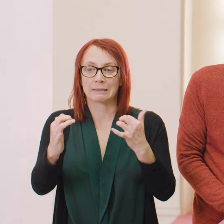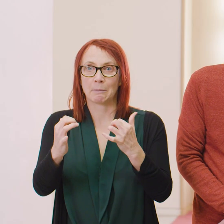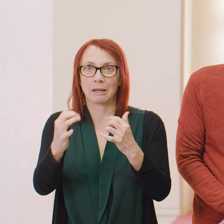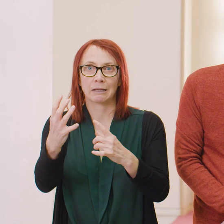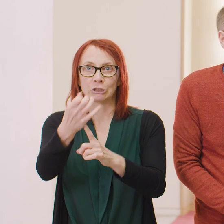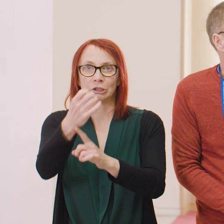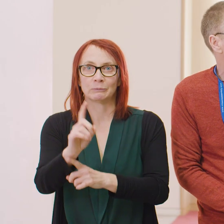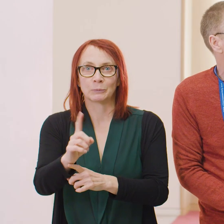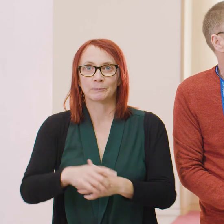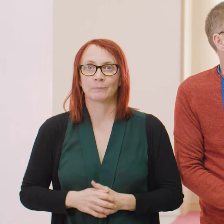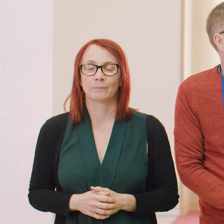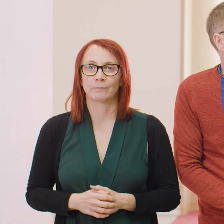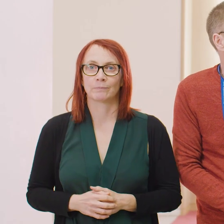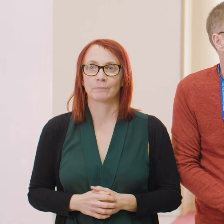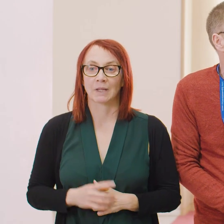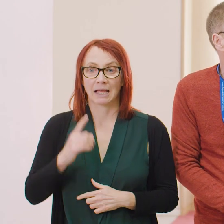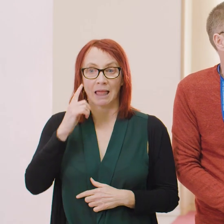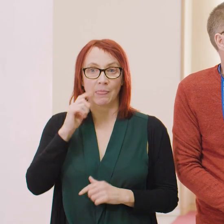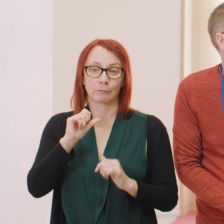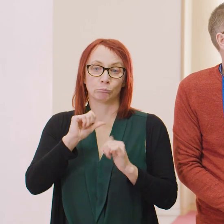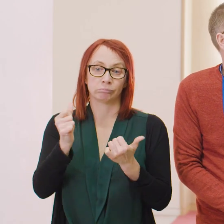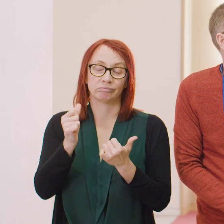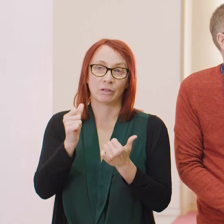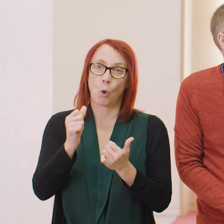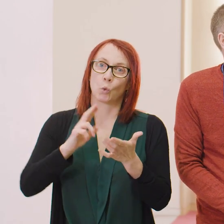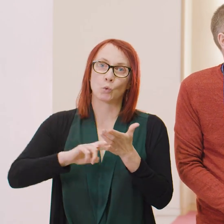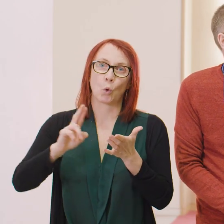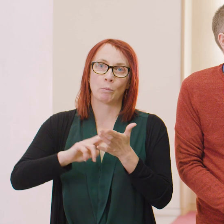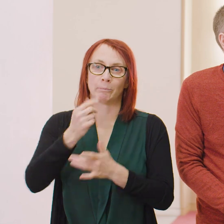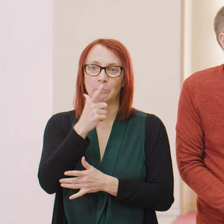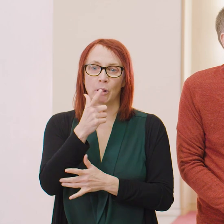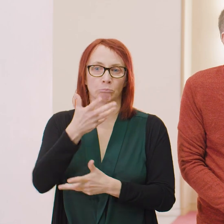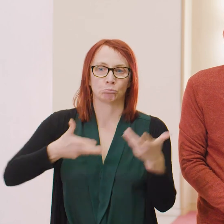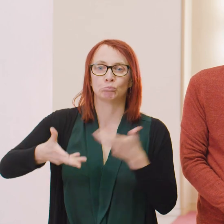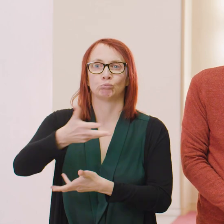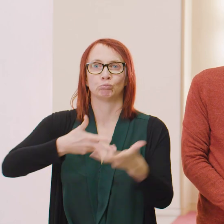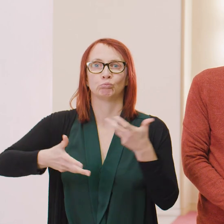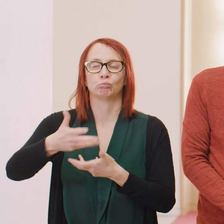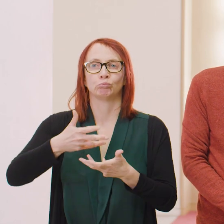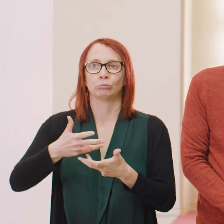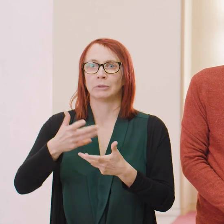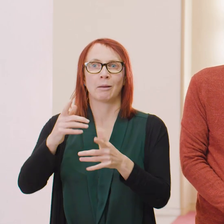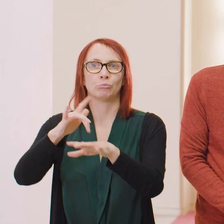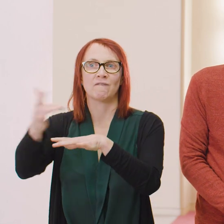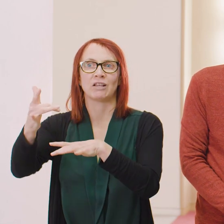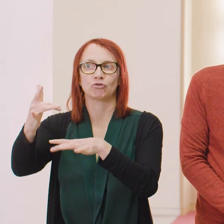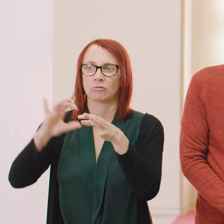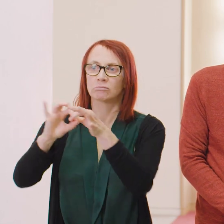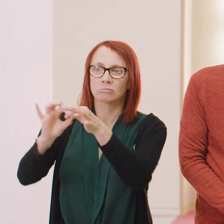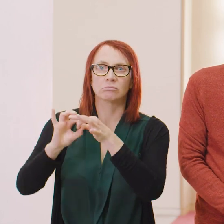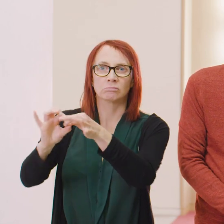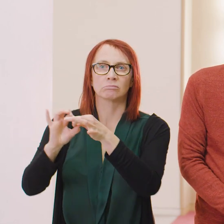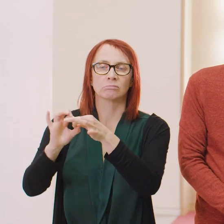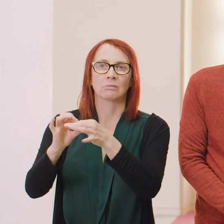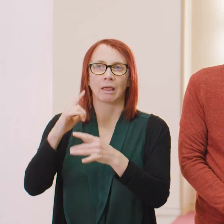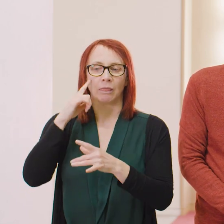I think it's good that it's normal people having their say and being able to interact with people at the speakers. I think you need more of this. I think